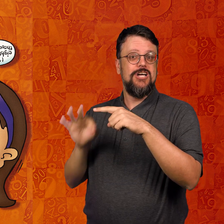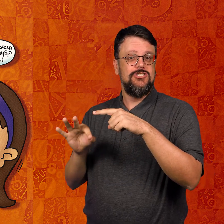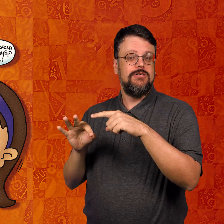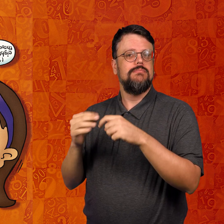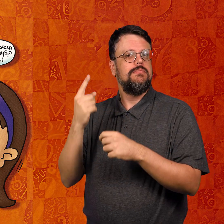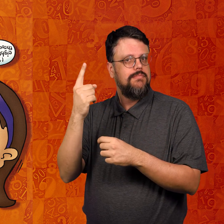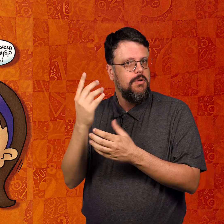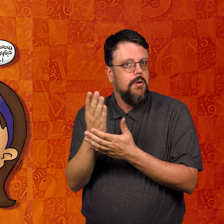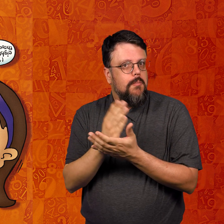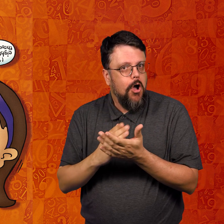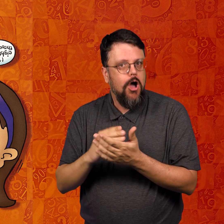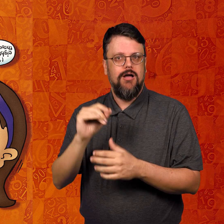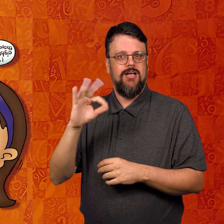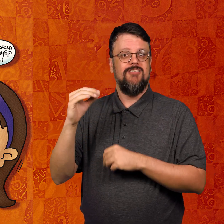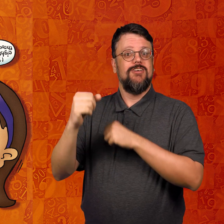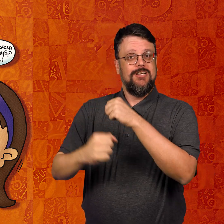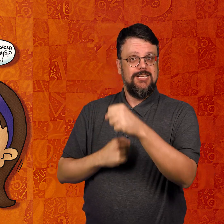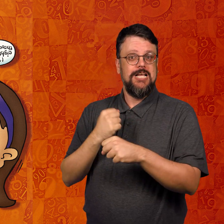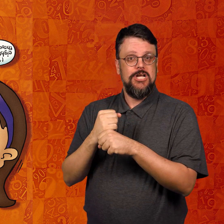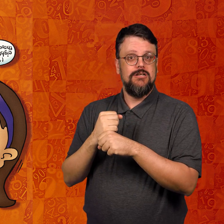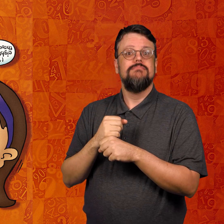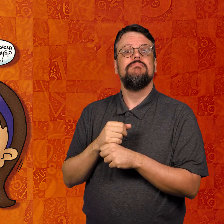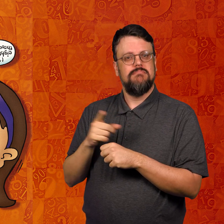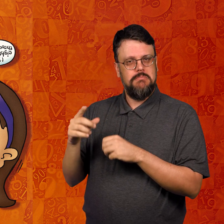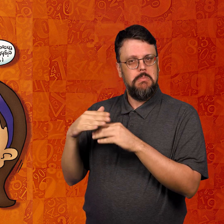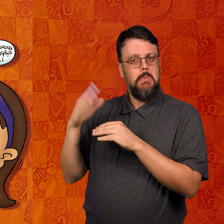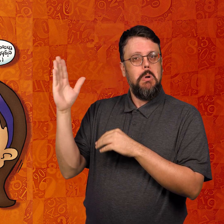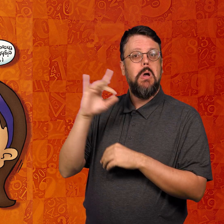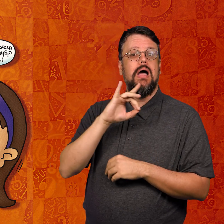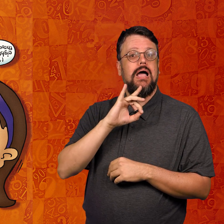a fraction, a part of a year, more than eight.